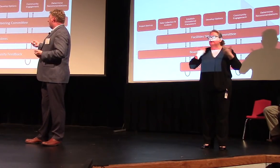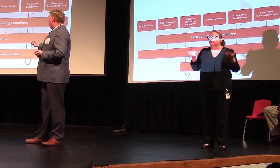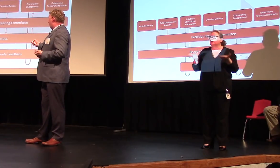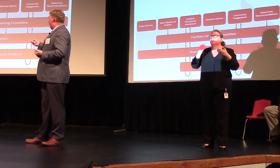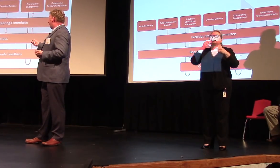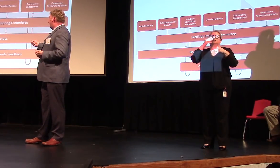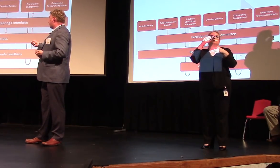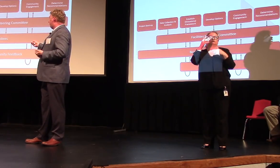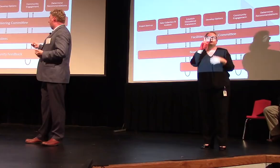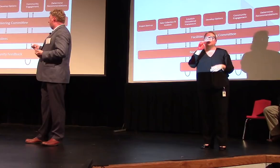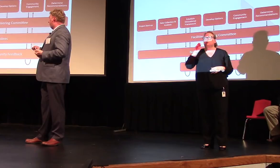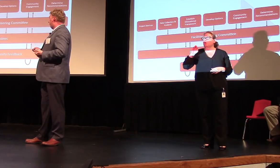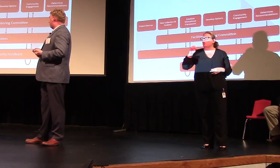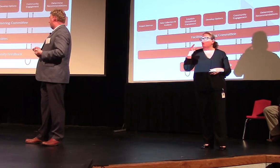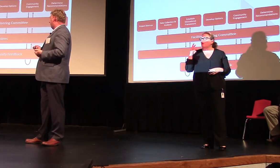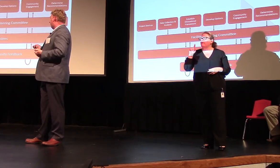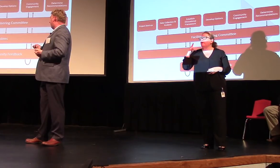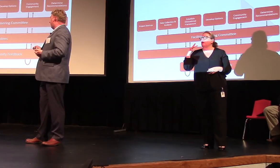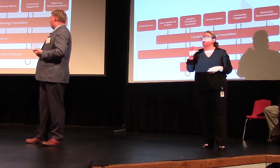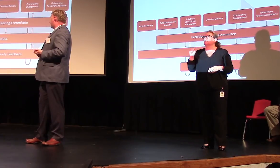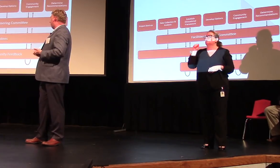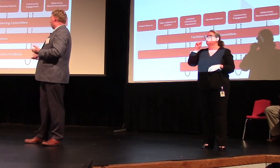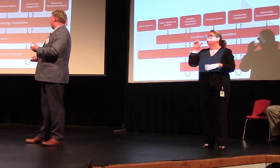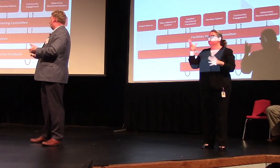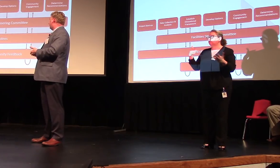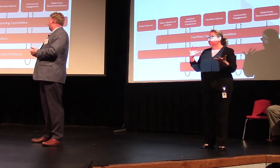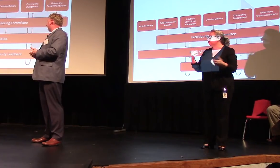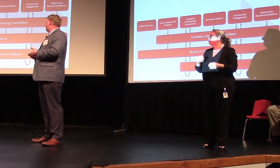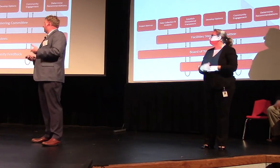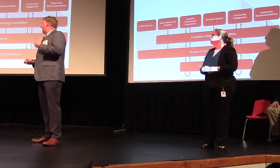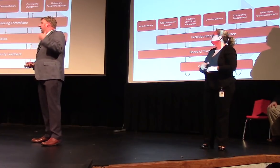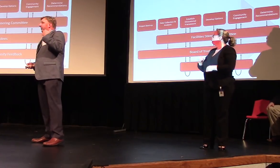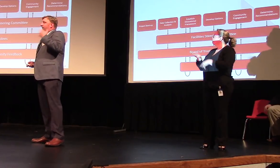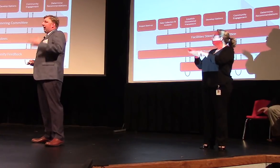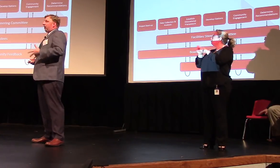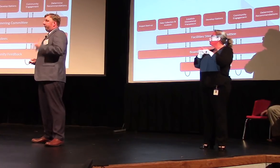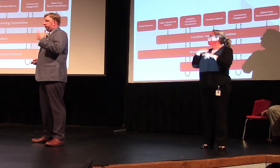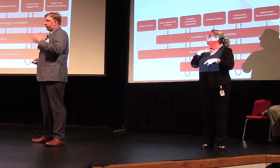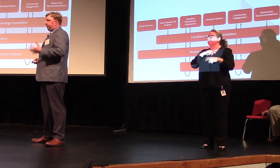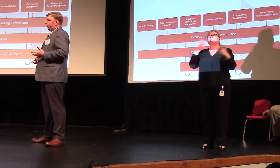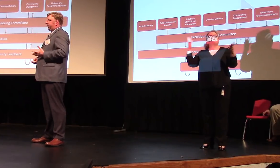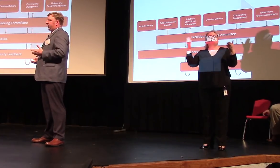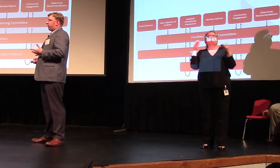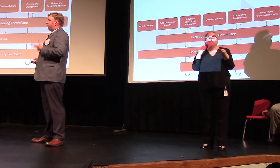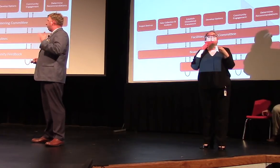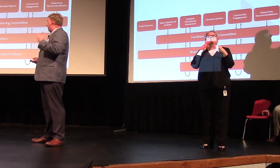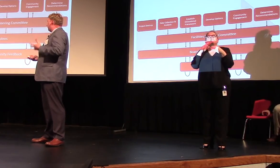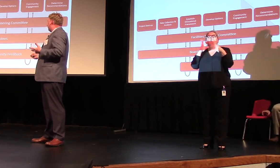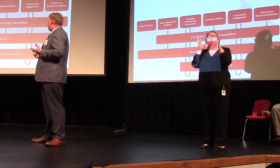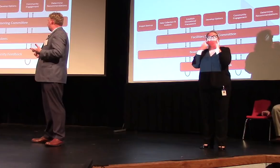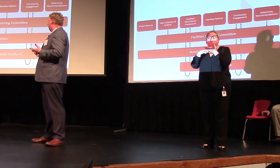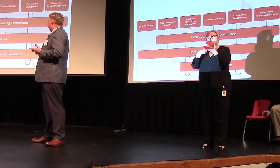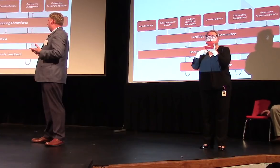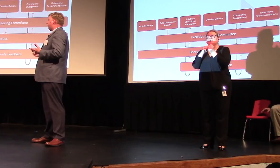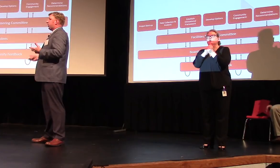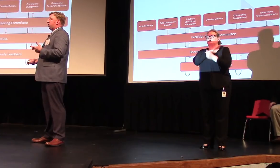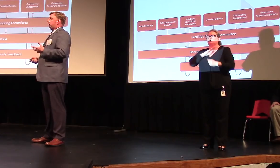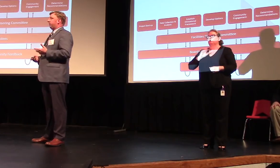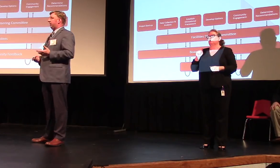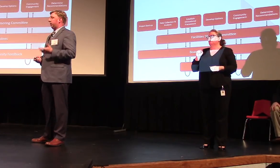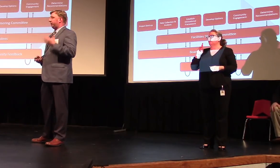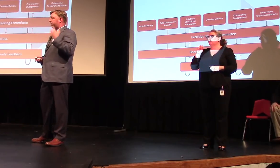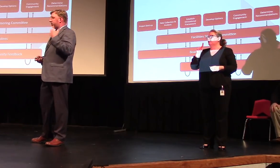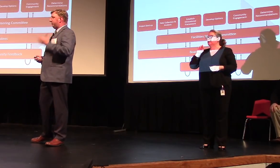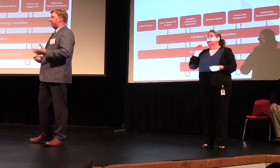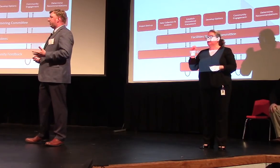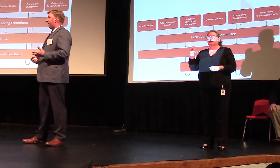We've taken all that information then we work it through the steering committee and then to the board of trustees. then we had our first community engagement process around educational